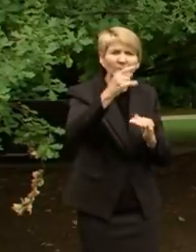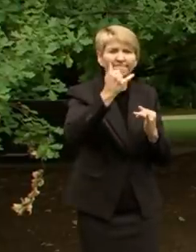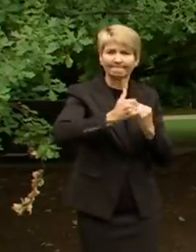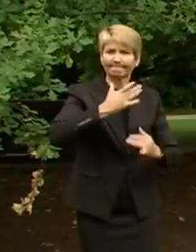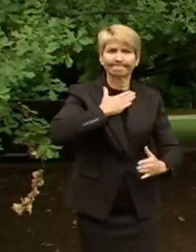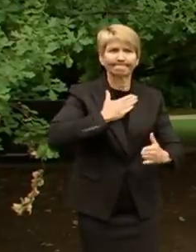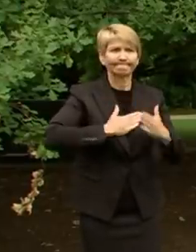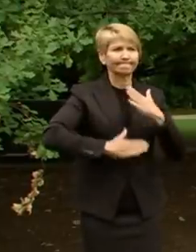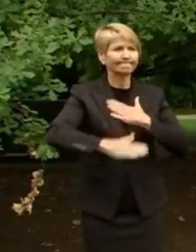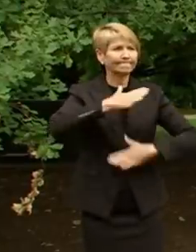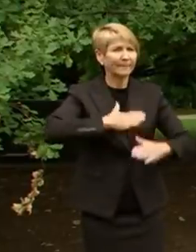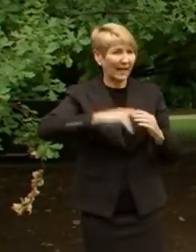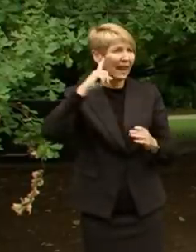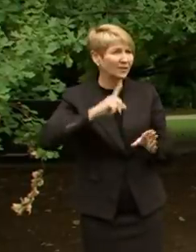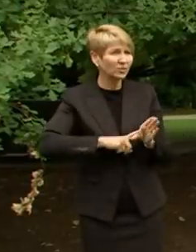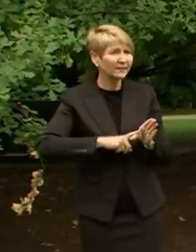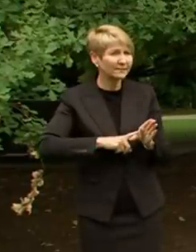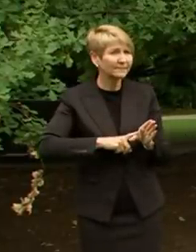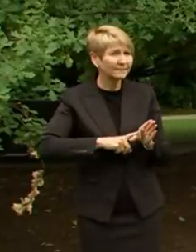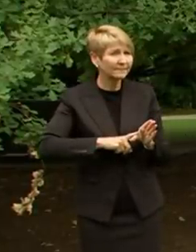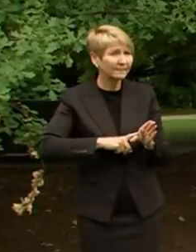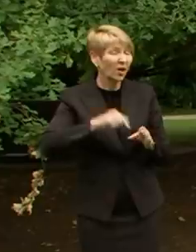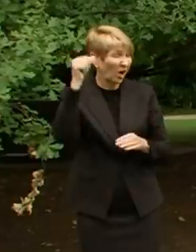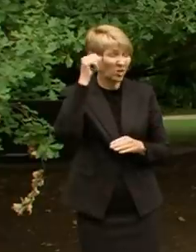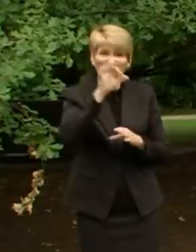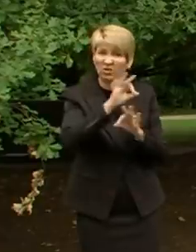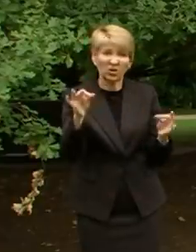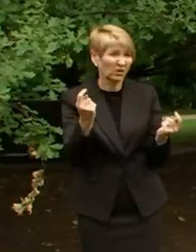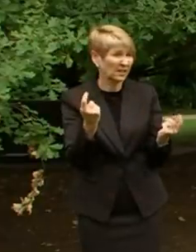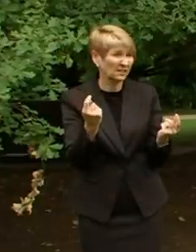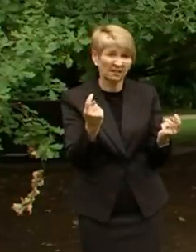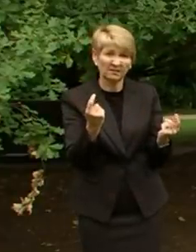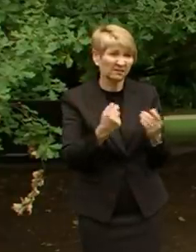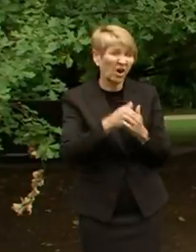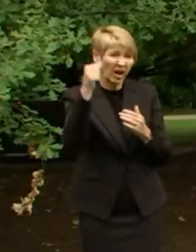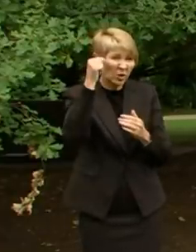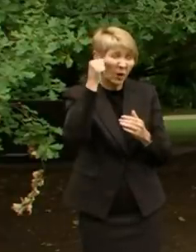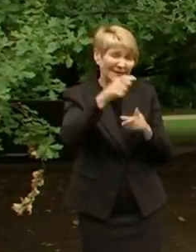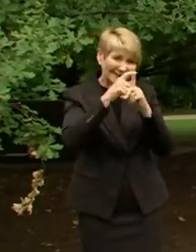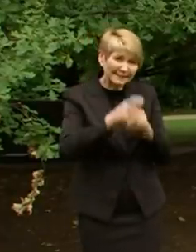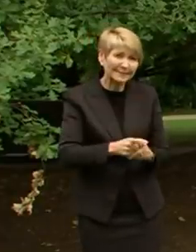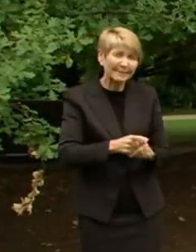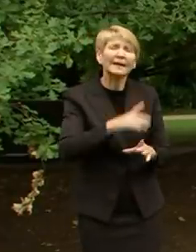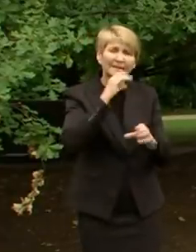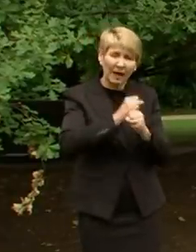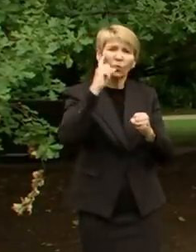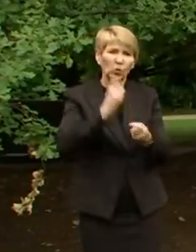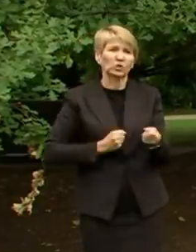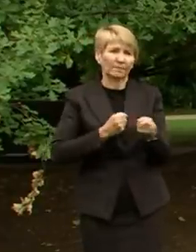apart. That's exactly what's happening today. But I know it's not easy, and that's why there'll be support there, and I'll have more to say about that at the